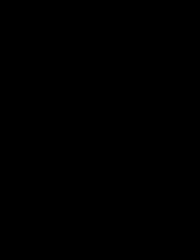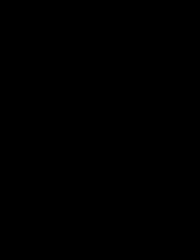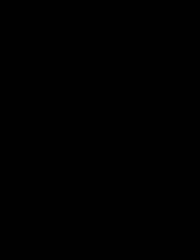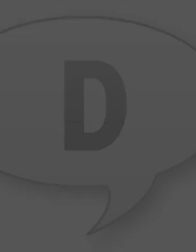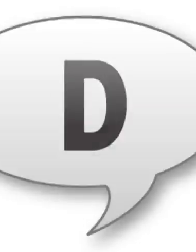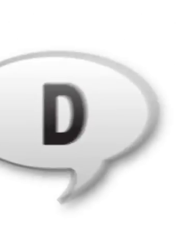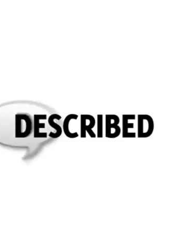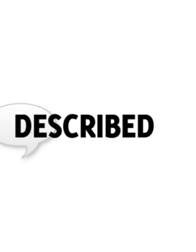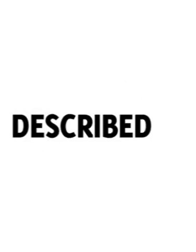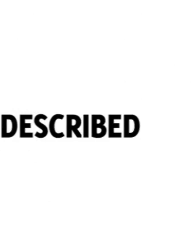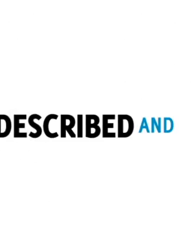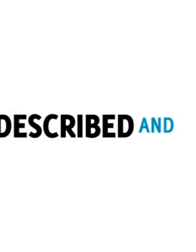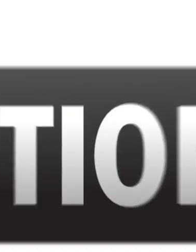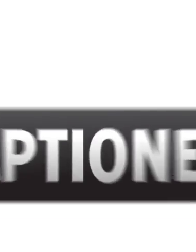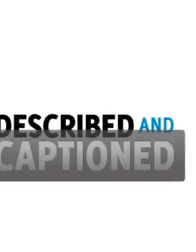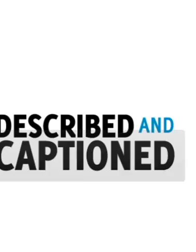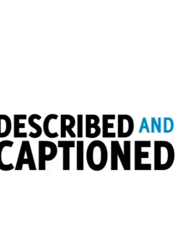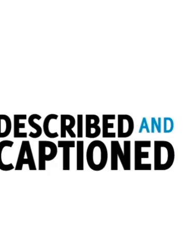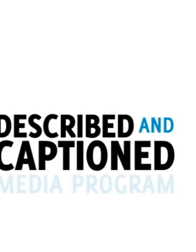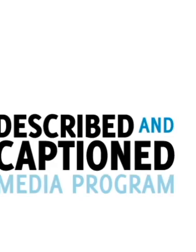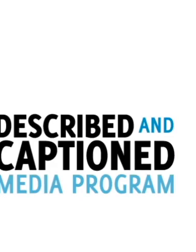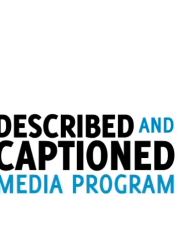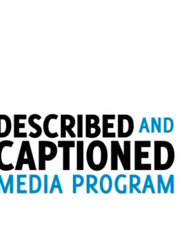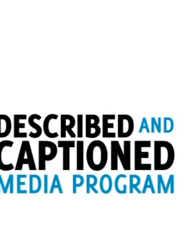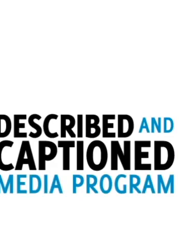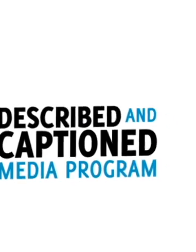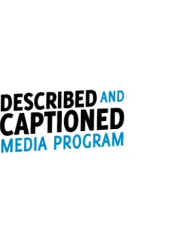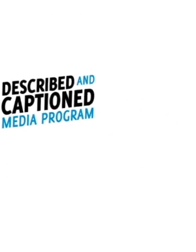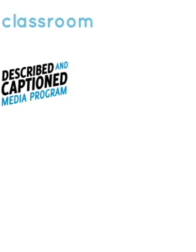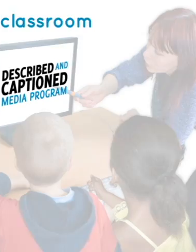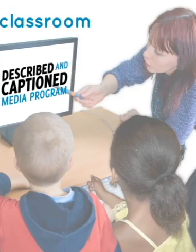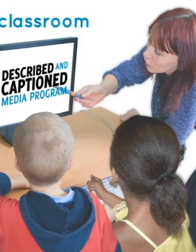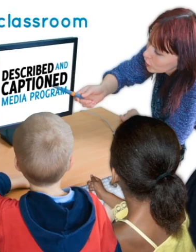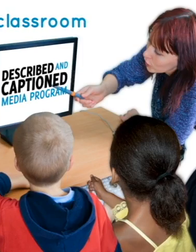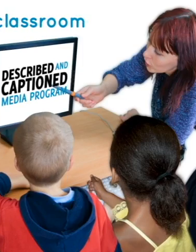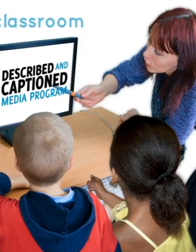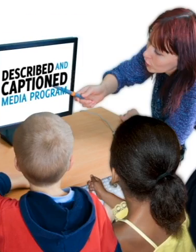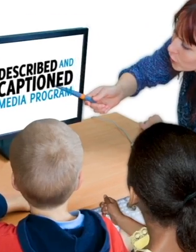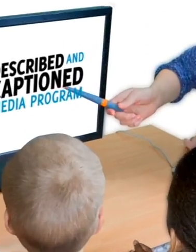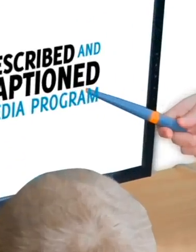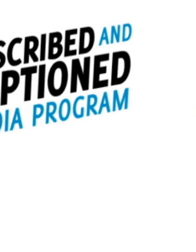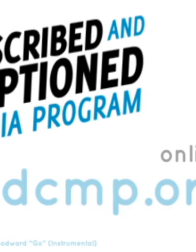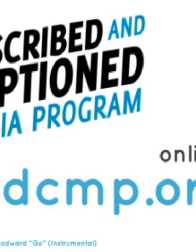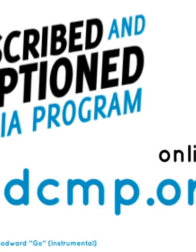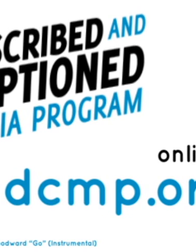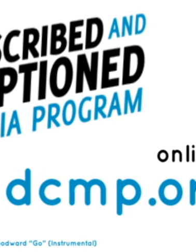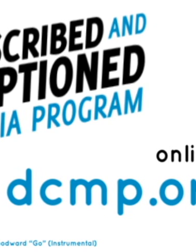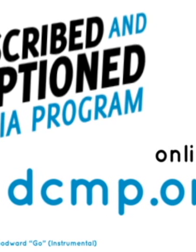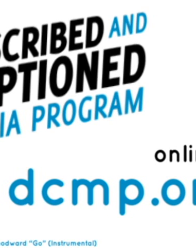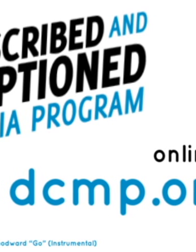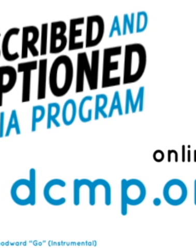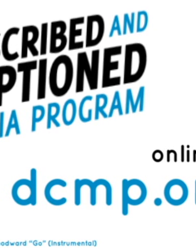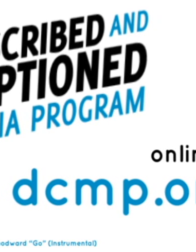Described and Captioned Media Program. In the classroom and online. DCMP.org.